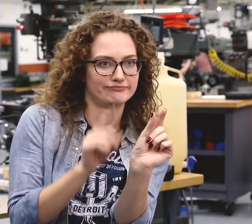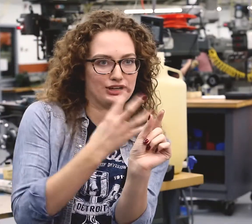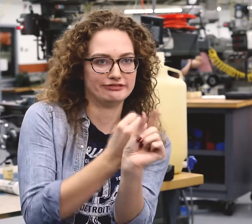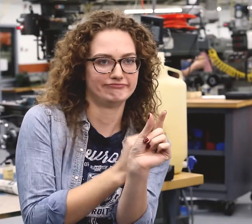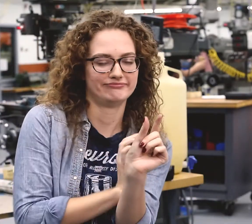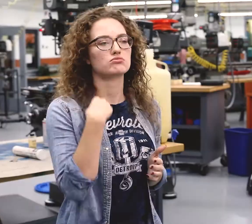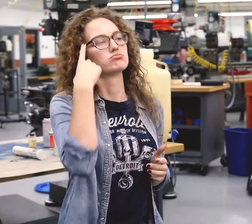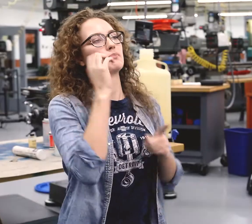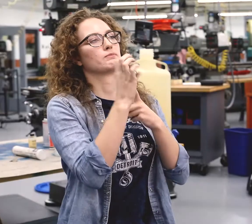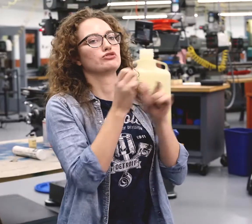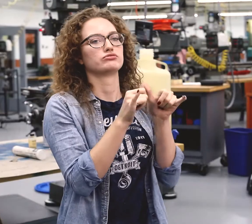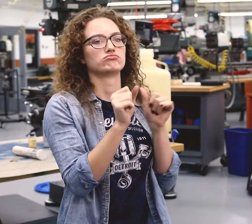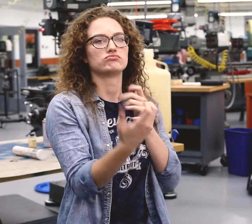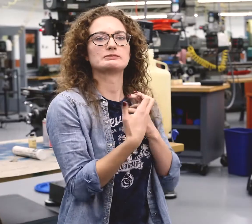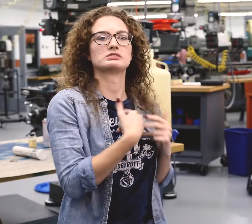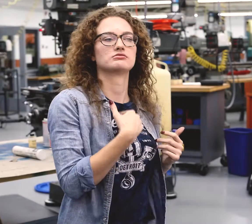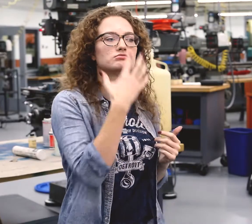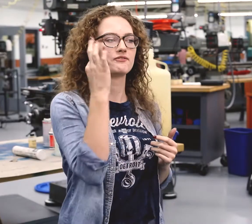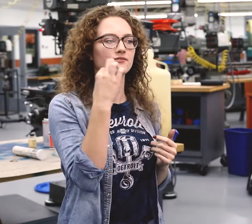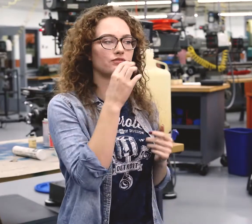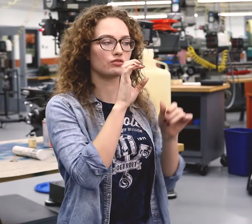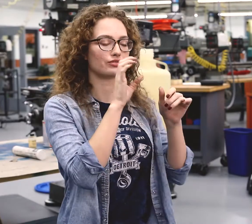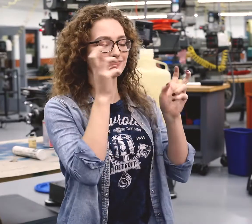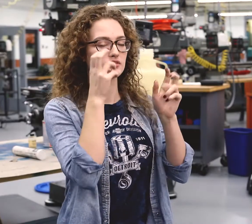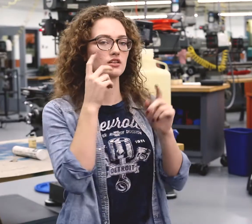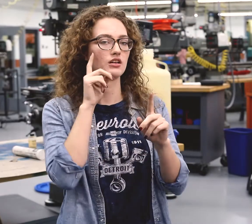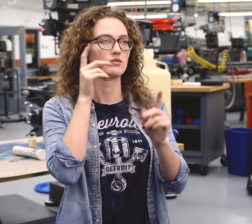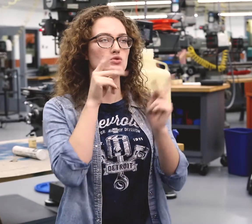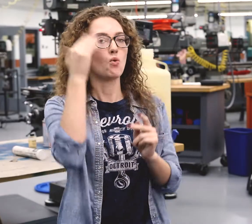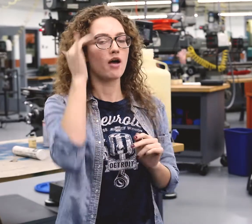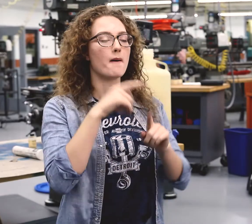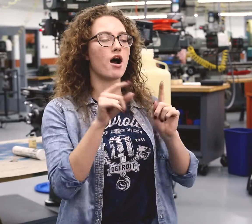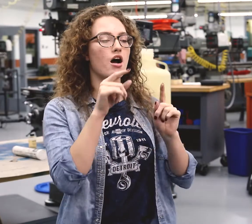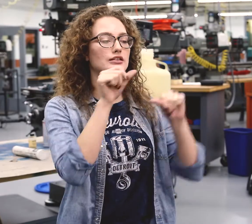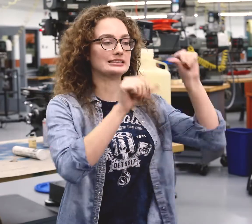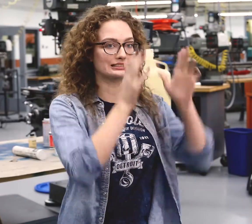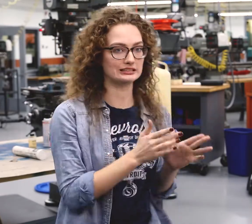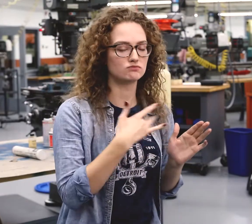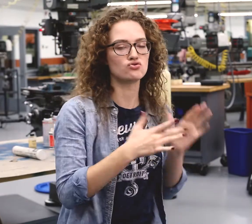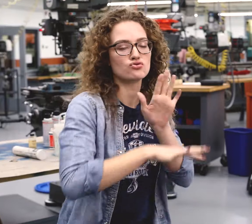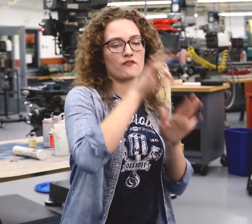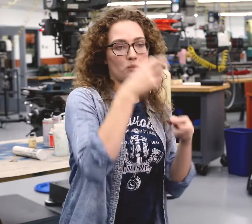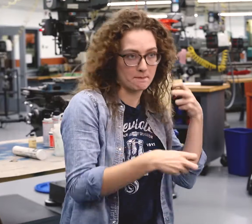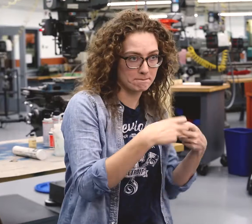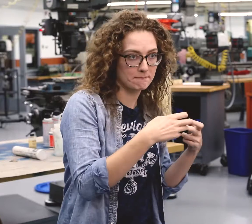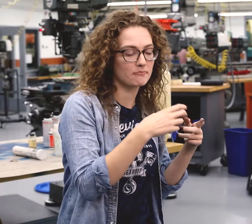just 4 short years. I thought that environmental engineering would be a good fit, because most people don't realize this, but it's